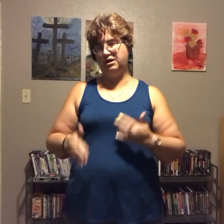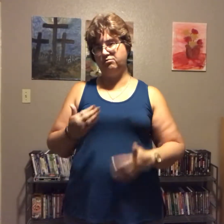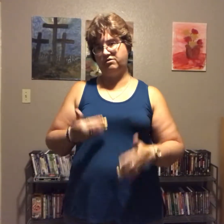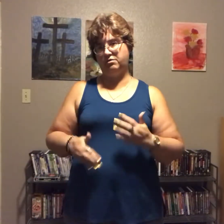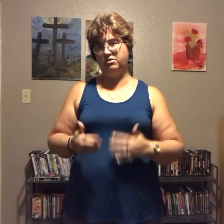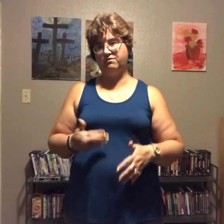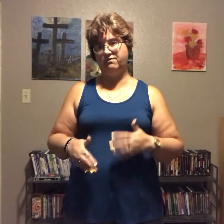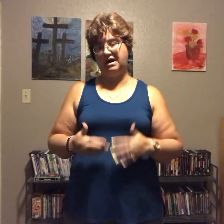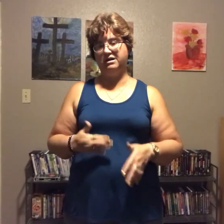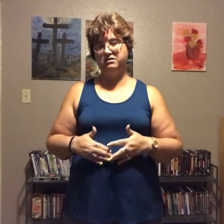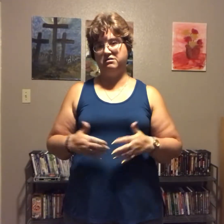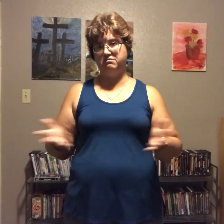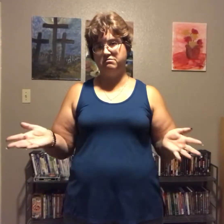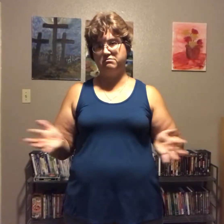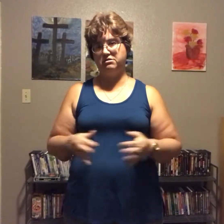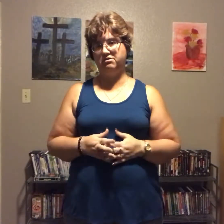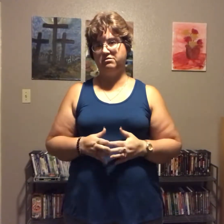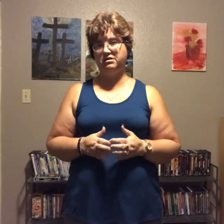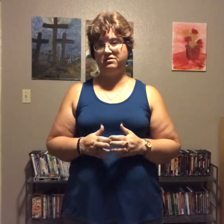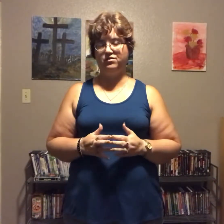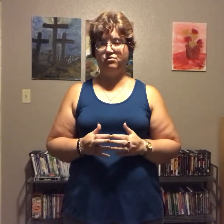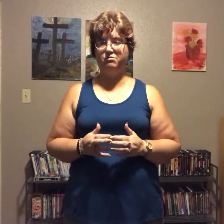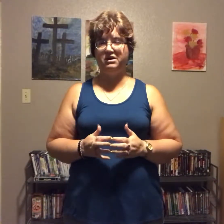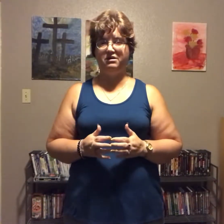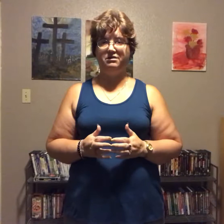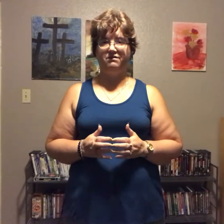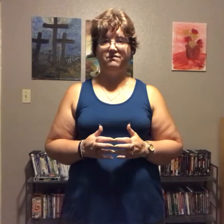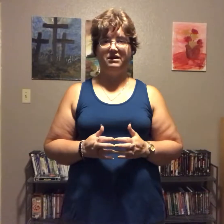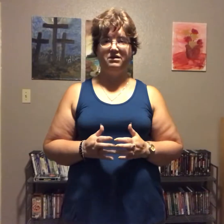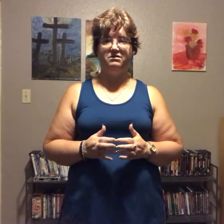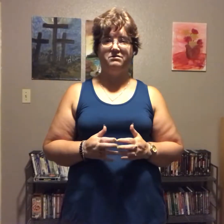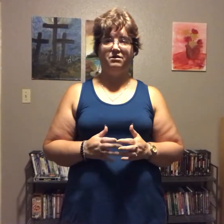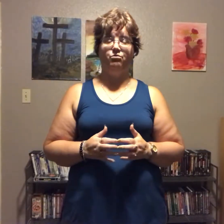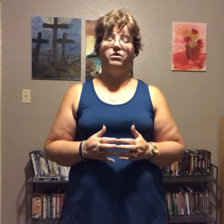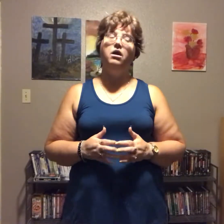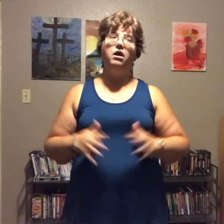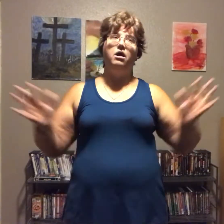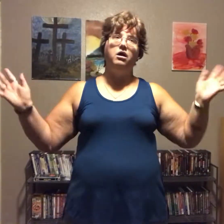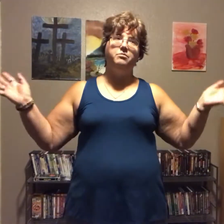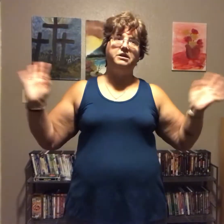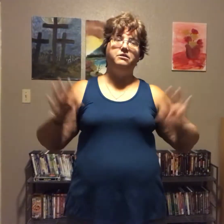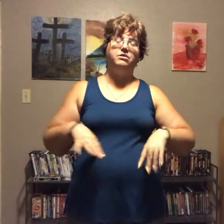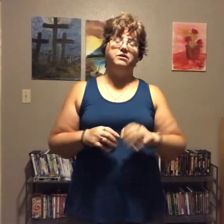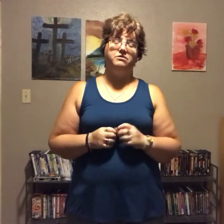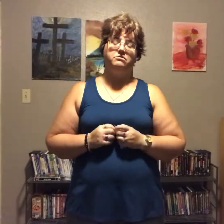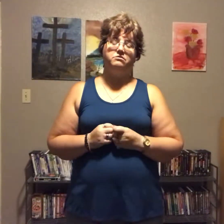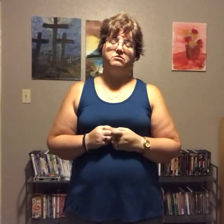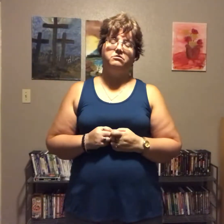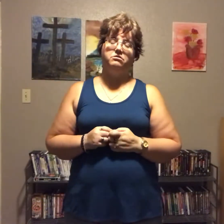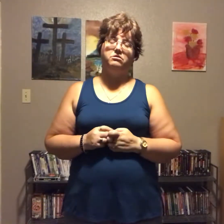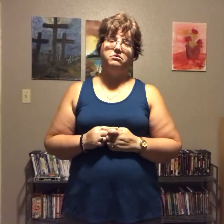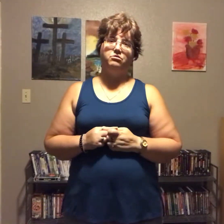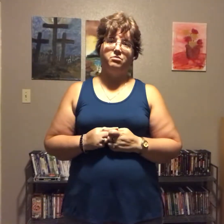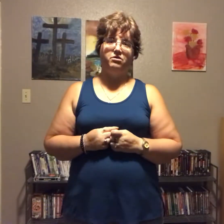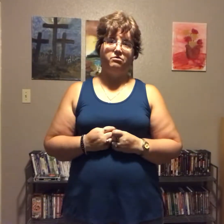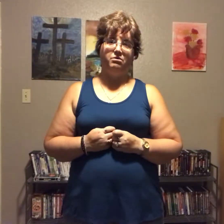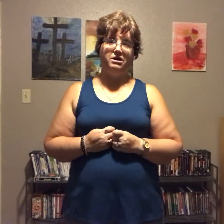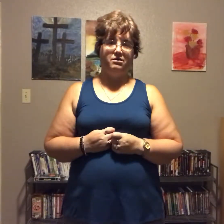up some of the fat instead of you immediately feeding it so but anyway that's just another part of the radon